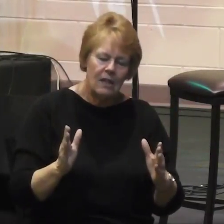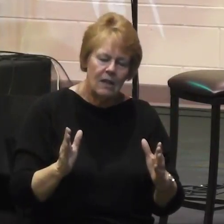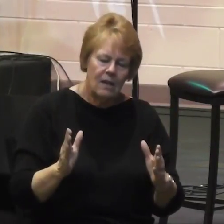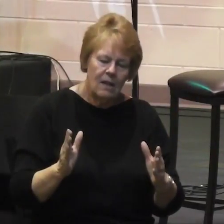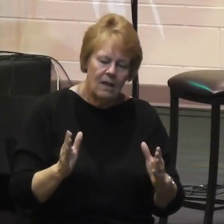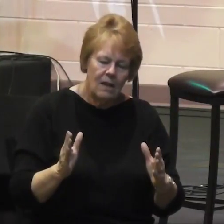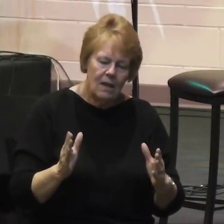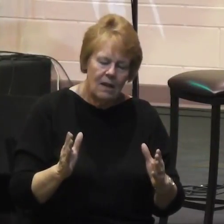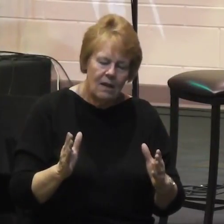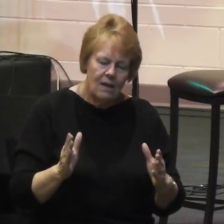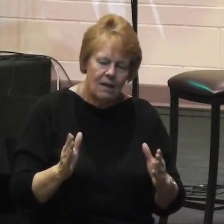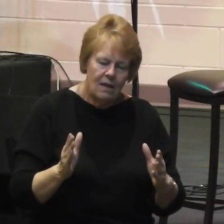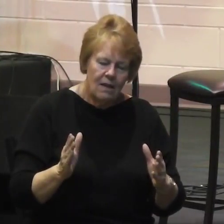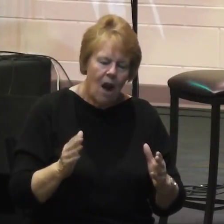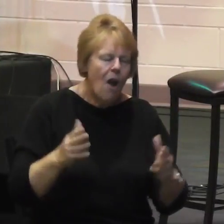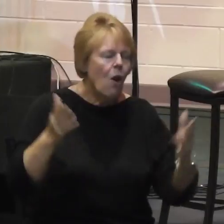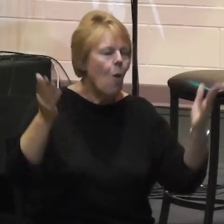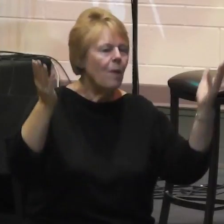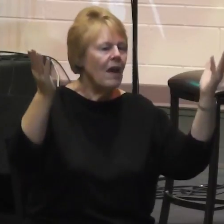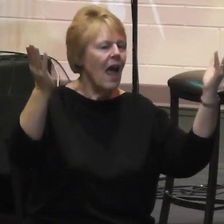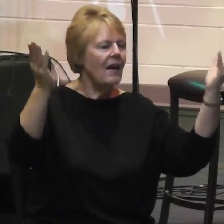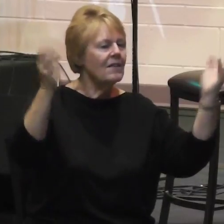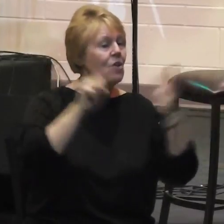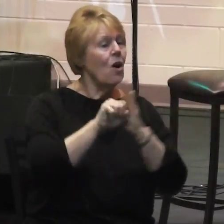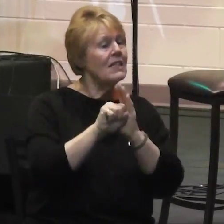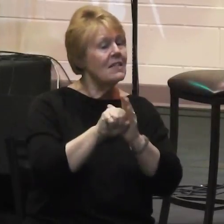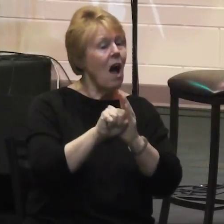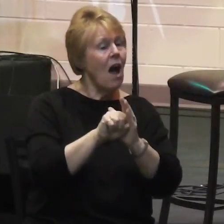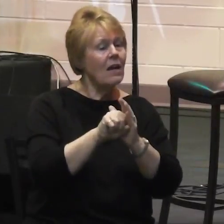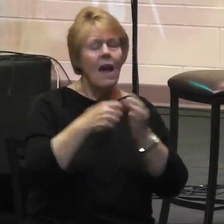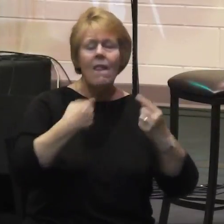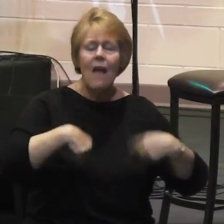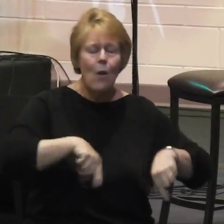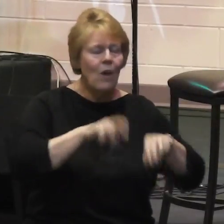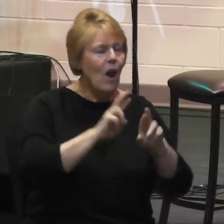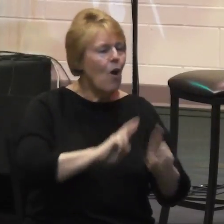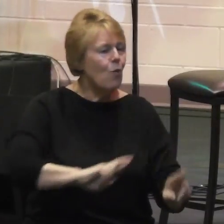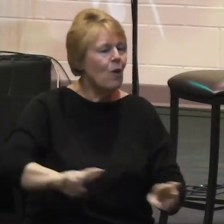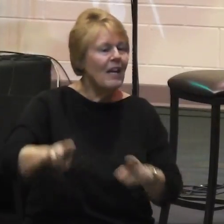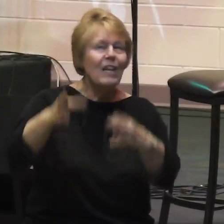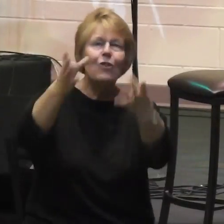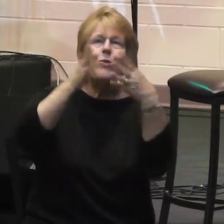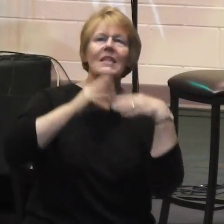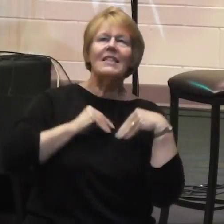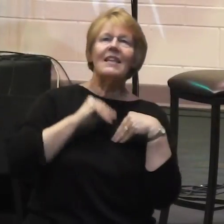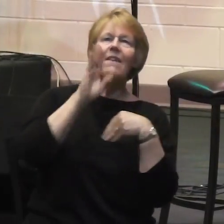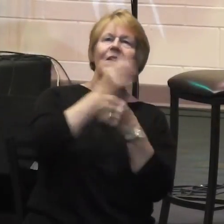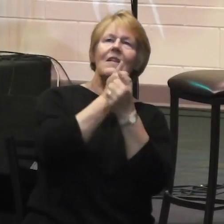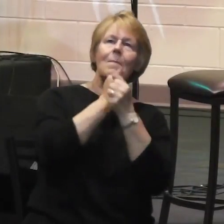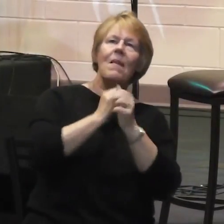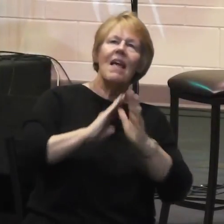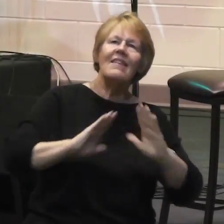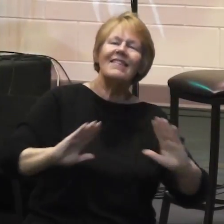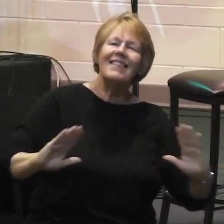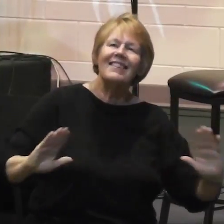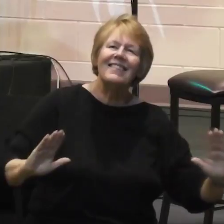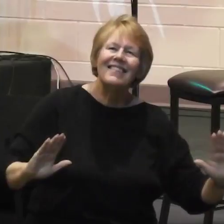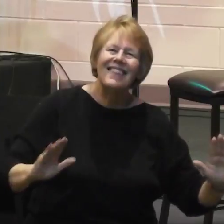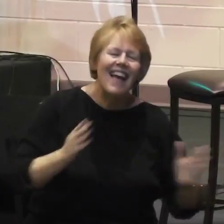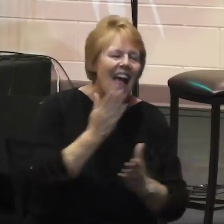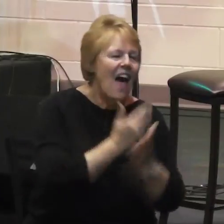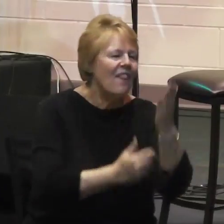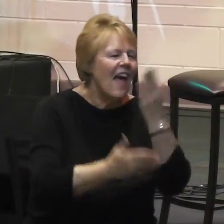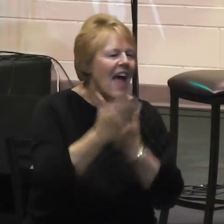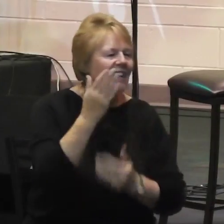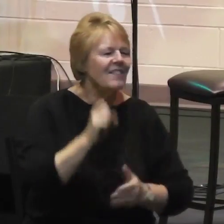And it is also a sign that we are ready to receive the blessings of the Most High. But also the hands are a sign